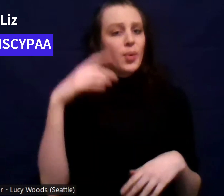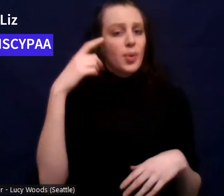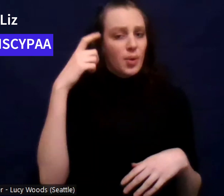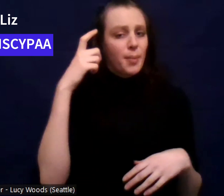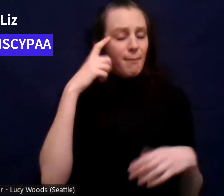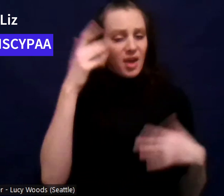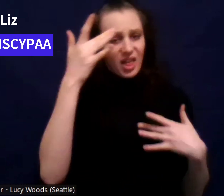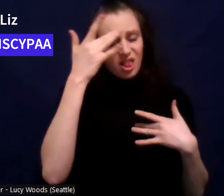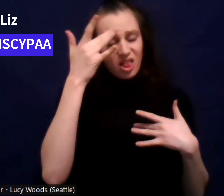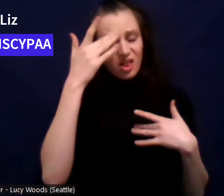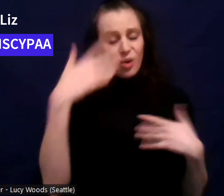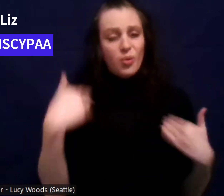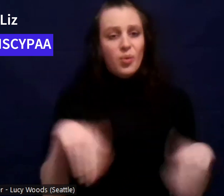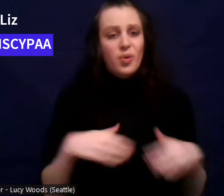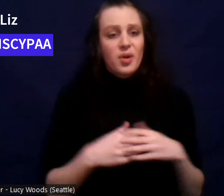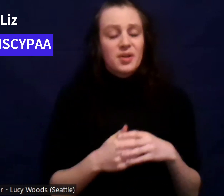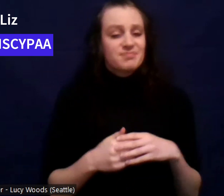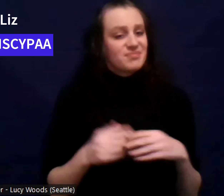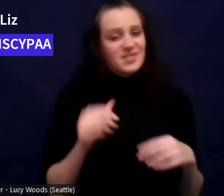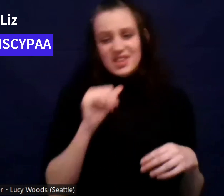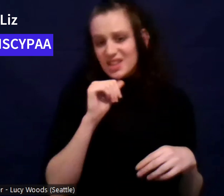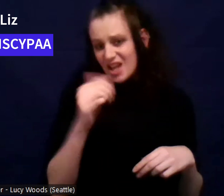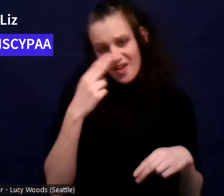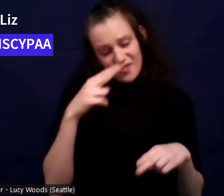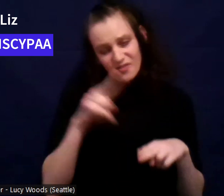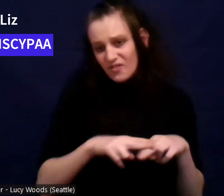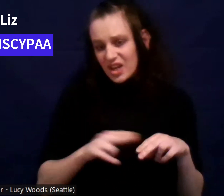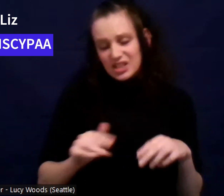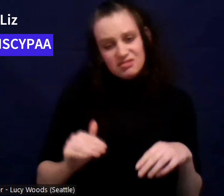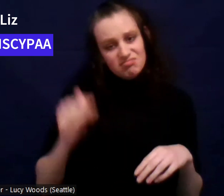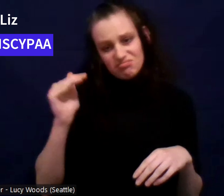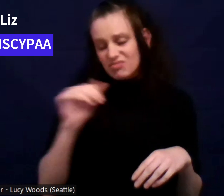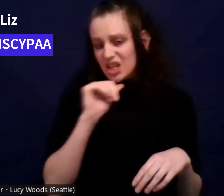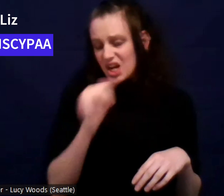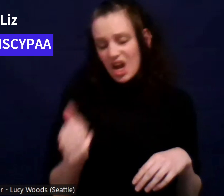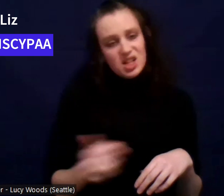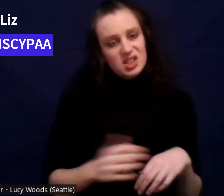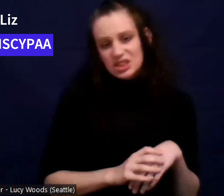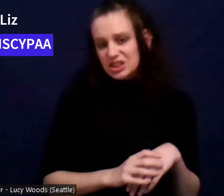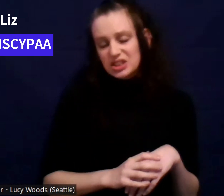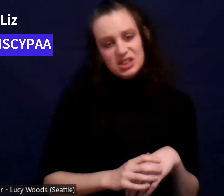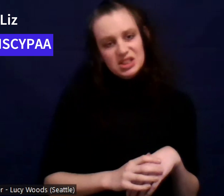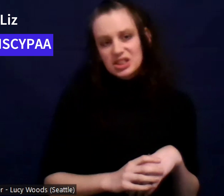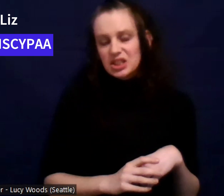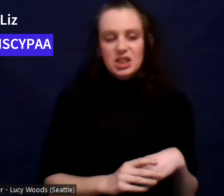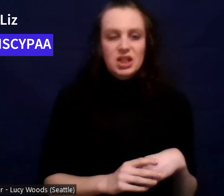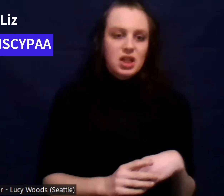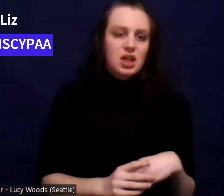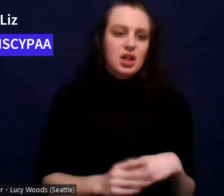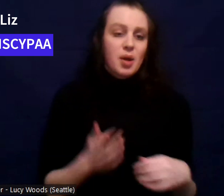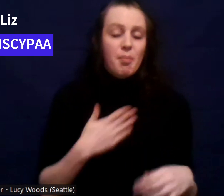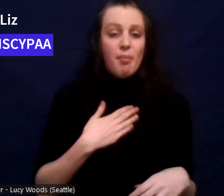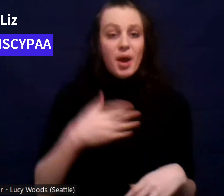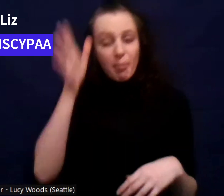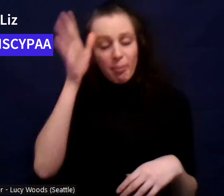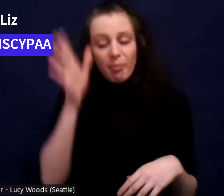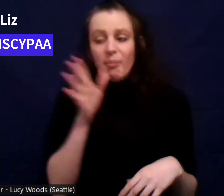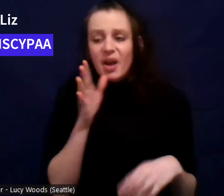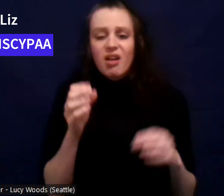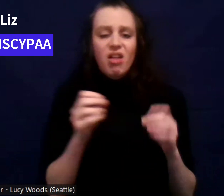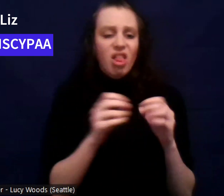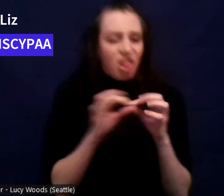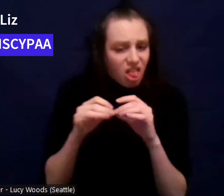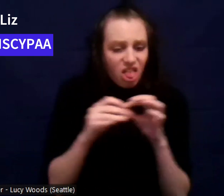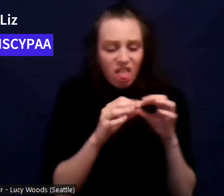a fun childhood. Didn't really get to be a kid. You know, my parents were like arguing all the time.